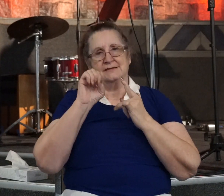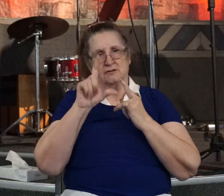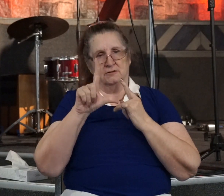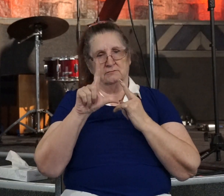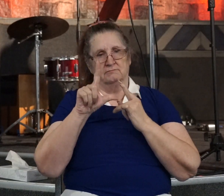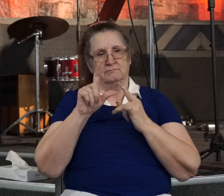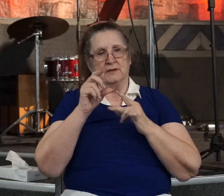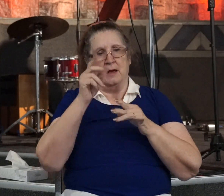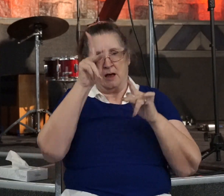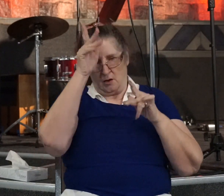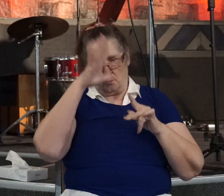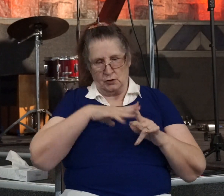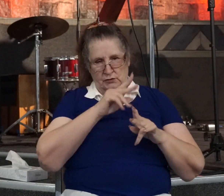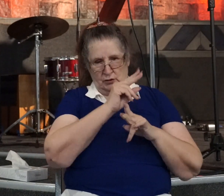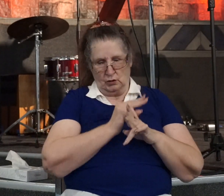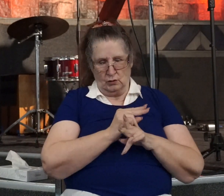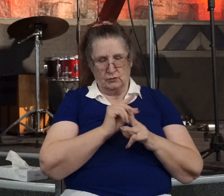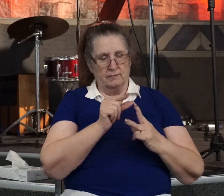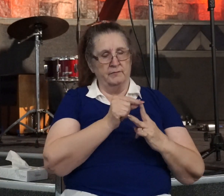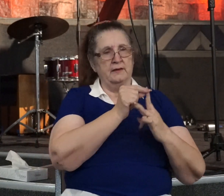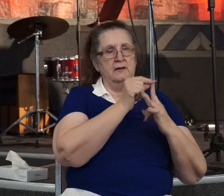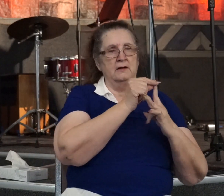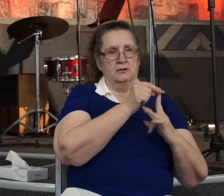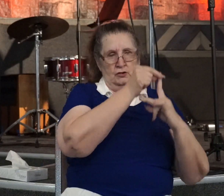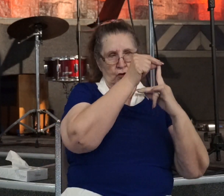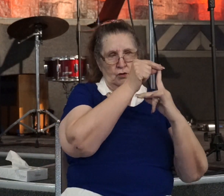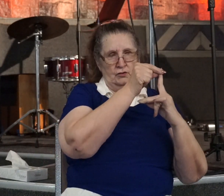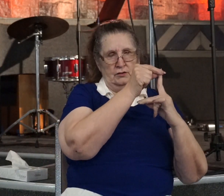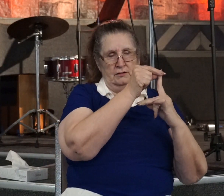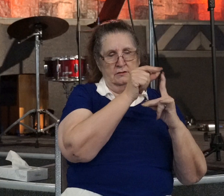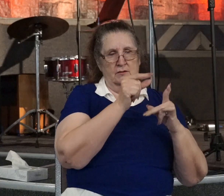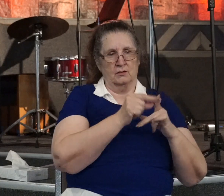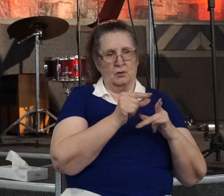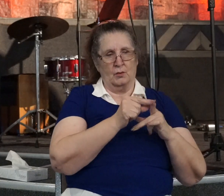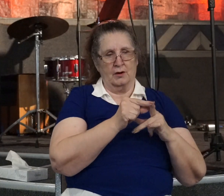The first word, chosen, is a word that has caused division in many churches.